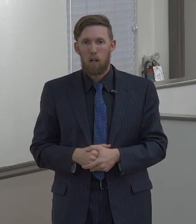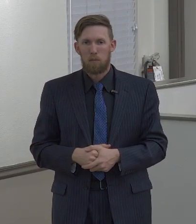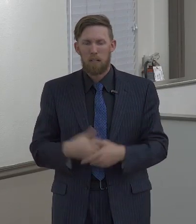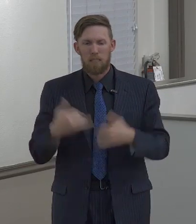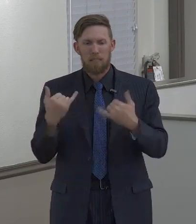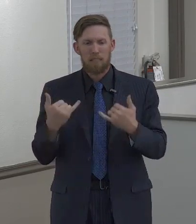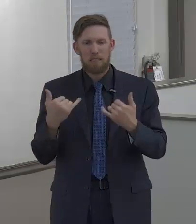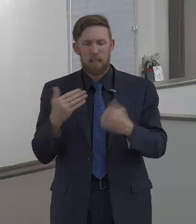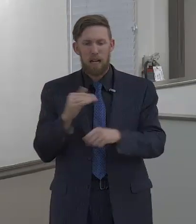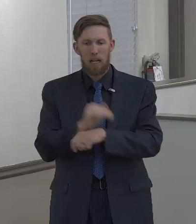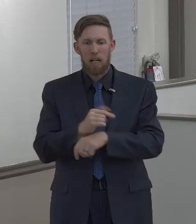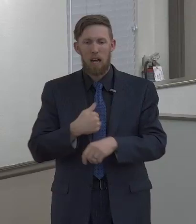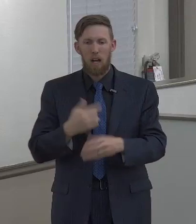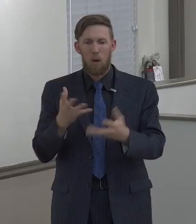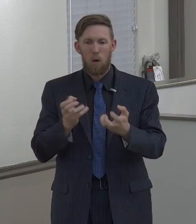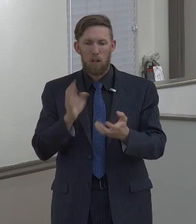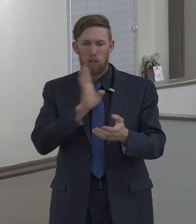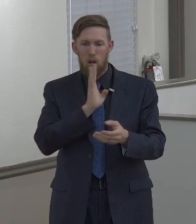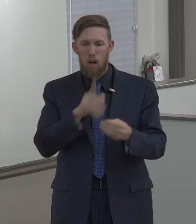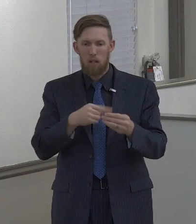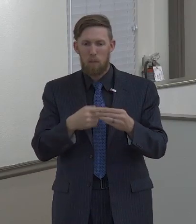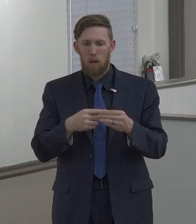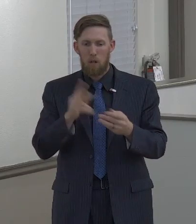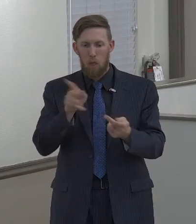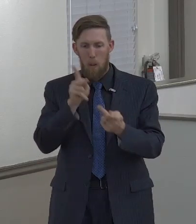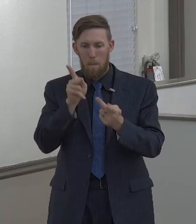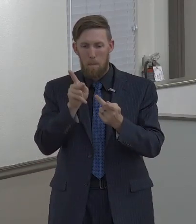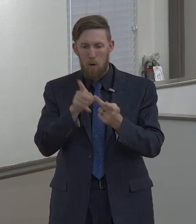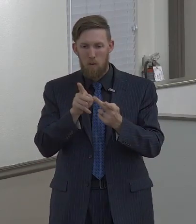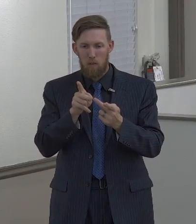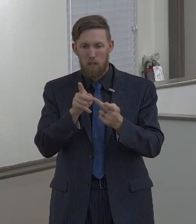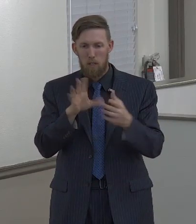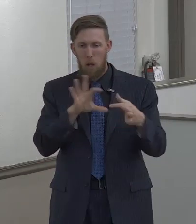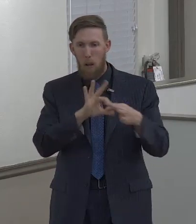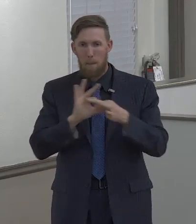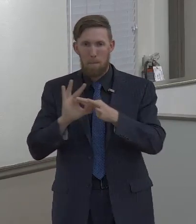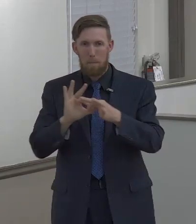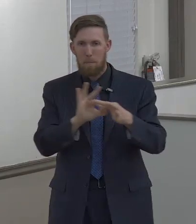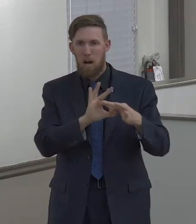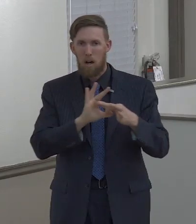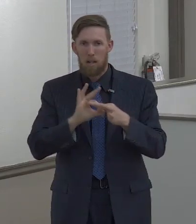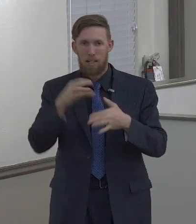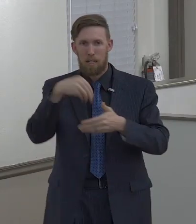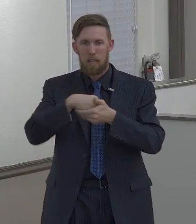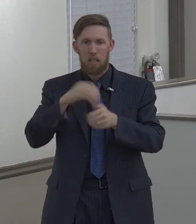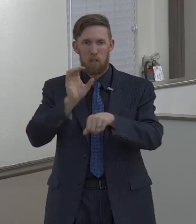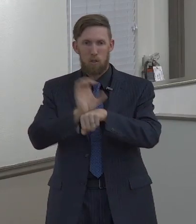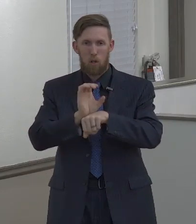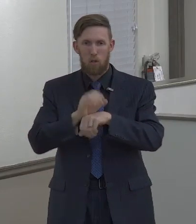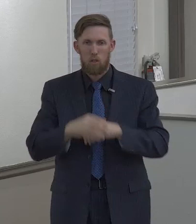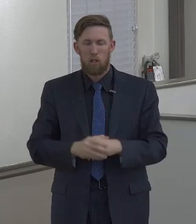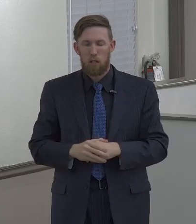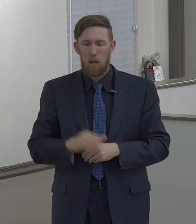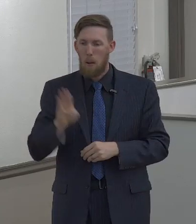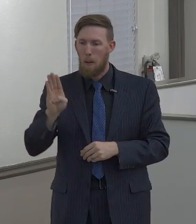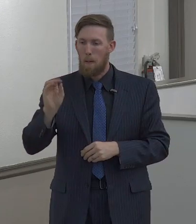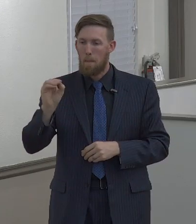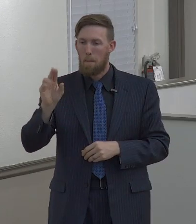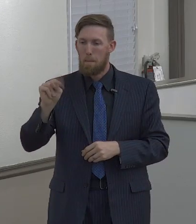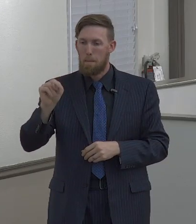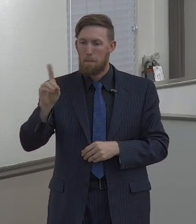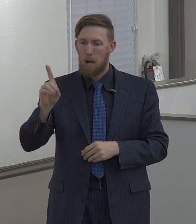the perfect bond of the church. The perfect bond of the church.